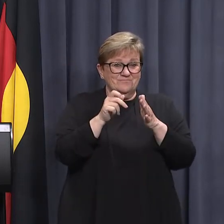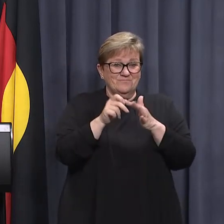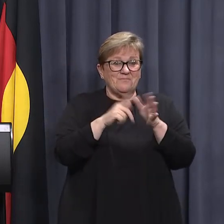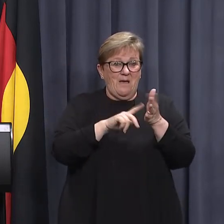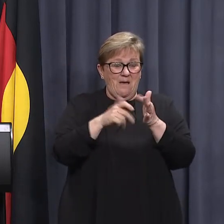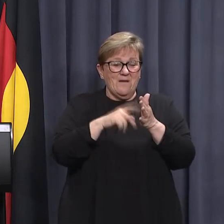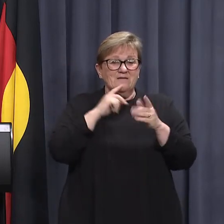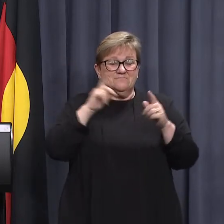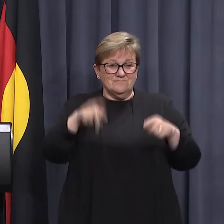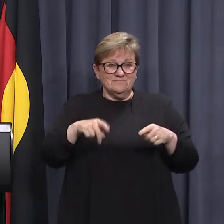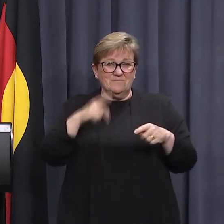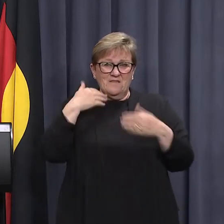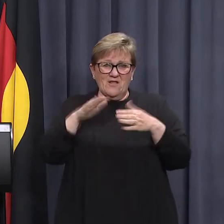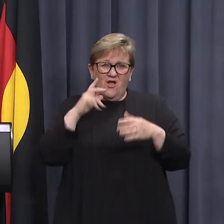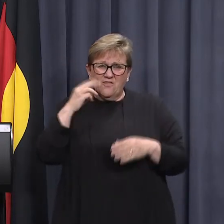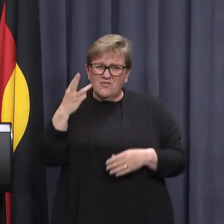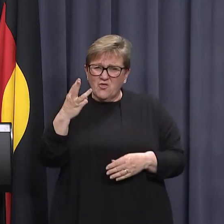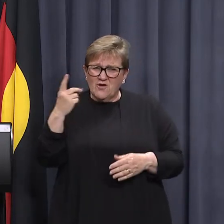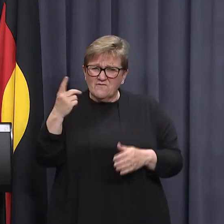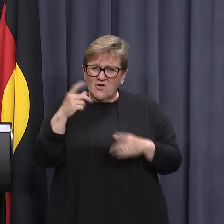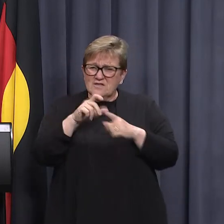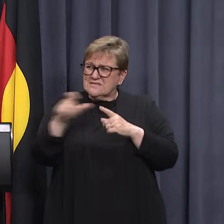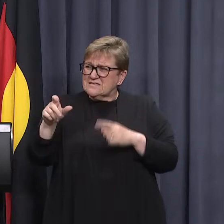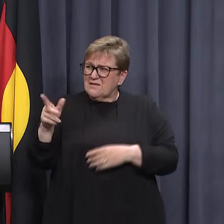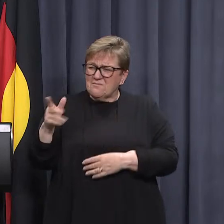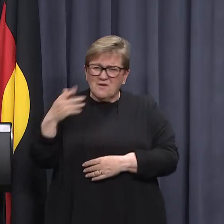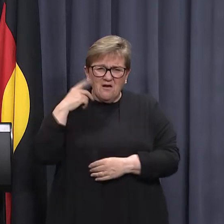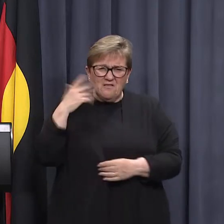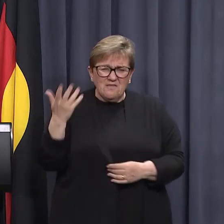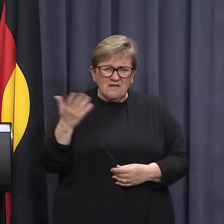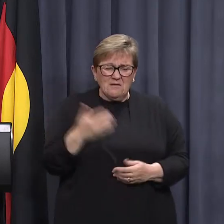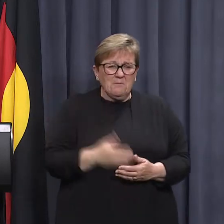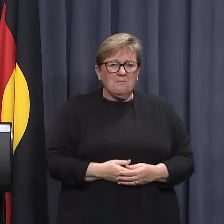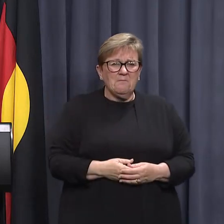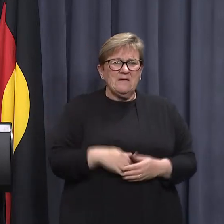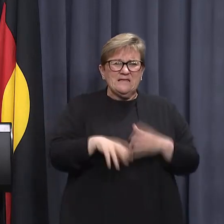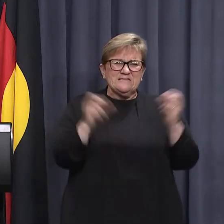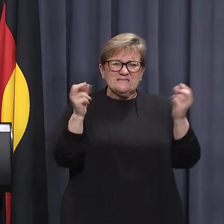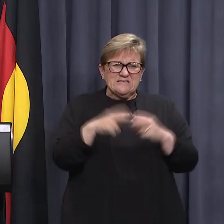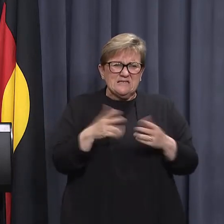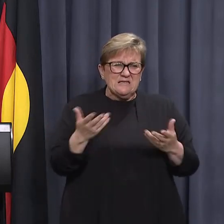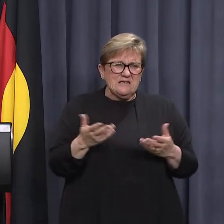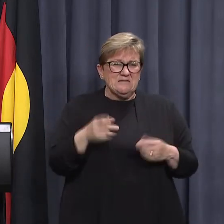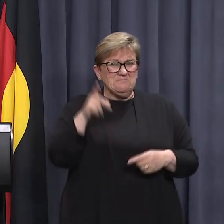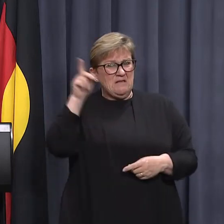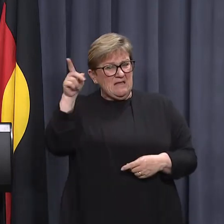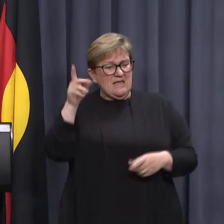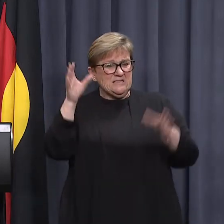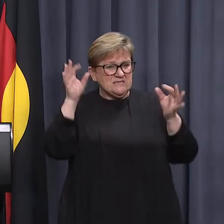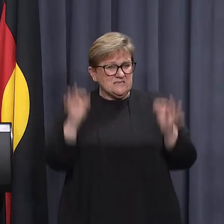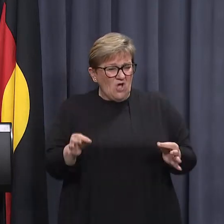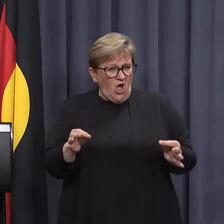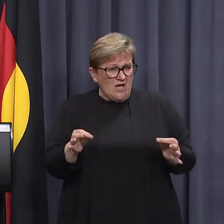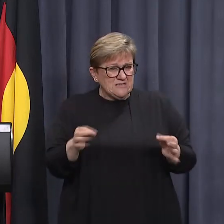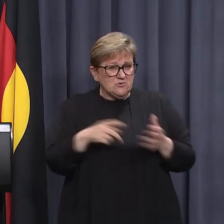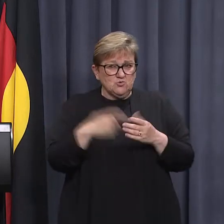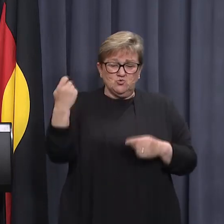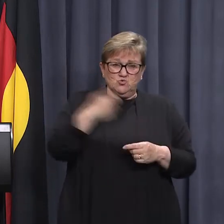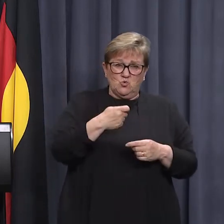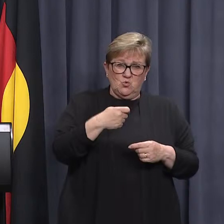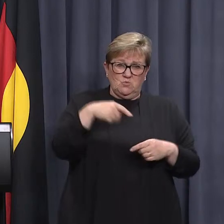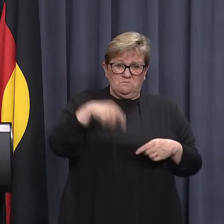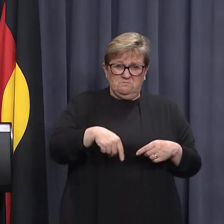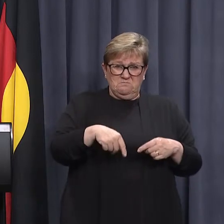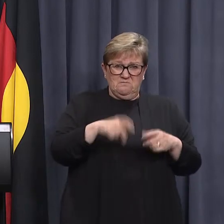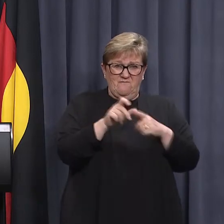It's scheduled to start, I think, on the 31st of December or something like that in Sydney. He's the one who's decided to sue for the